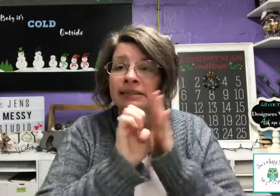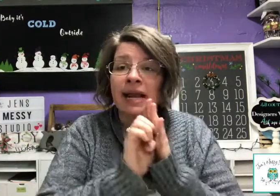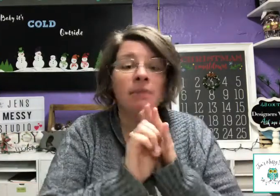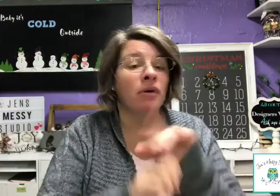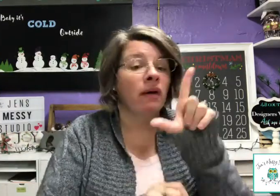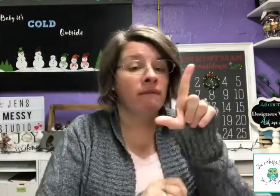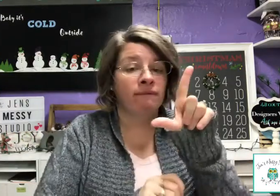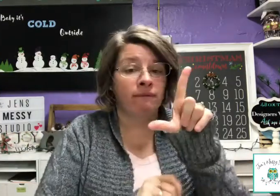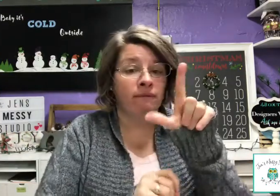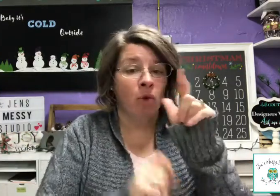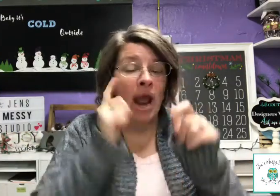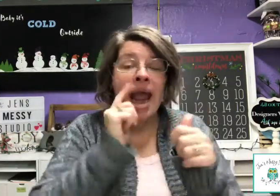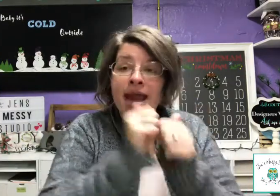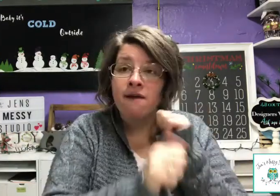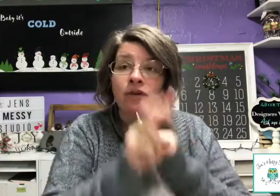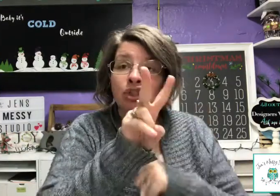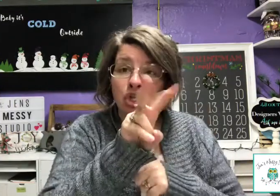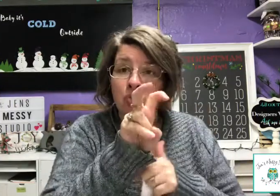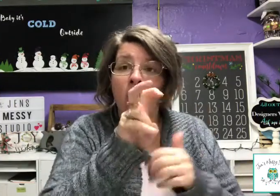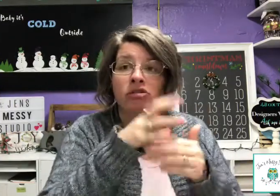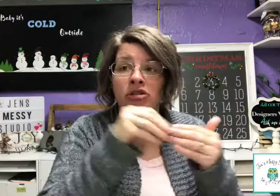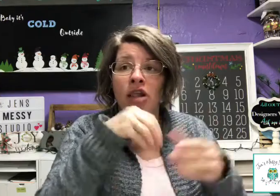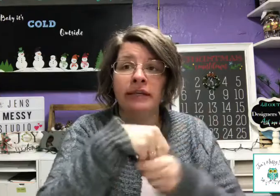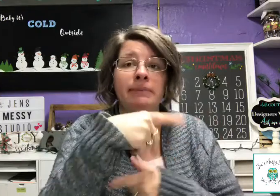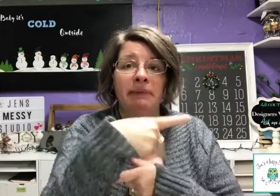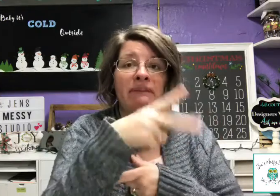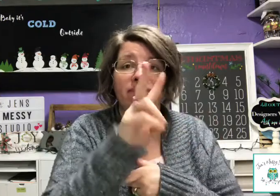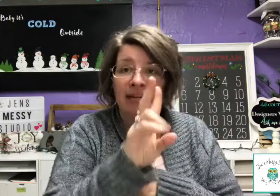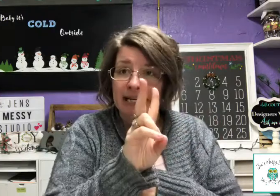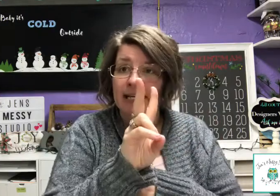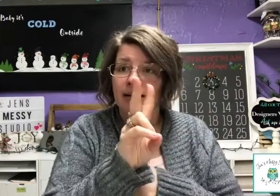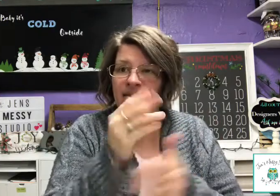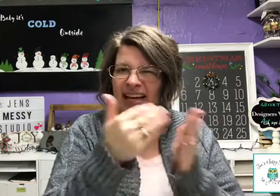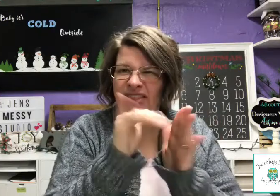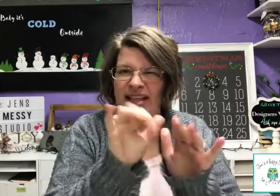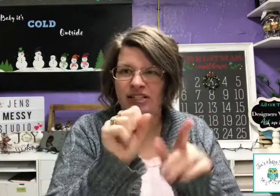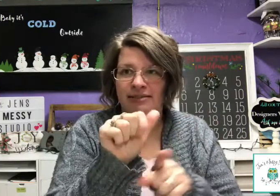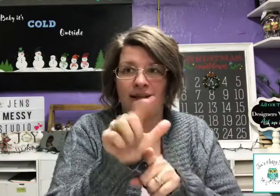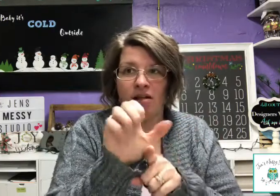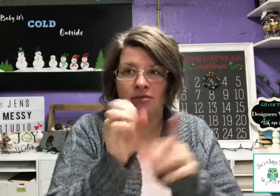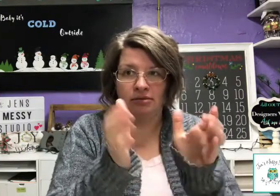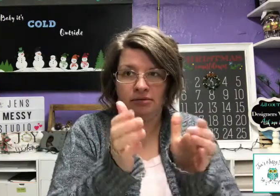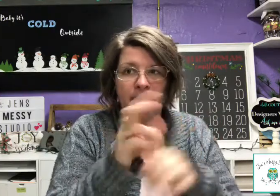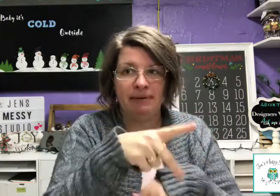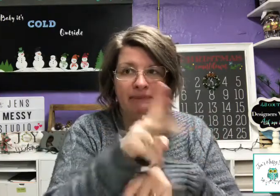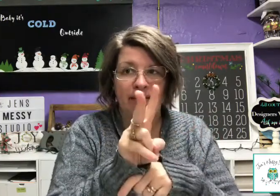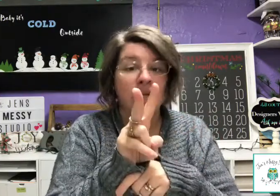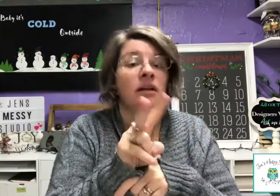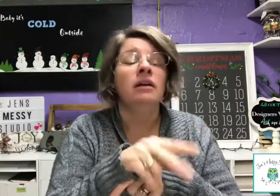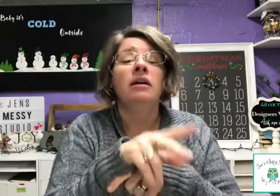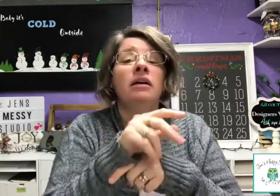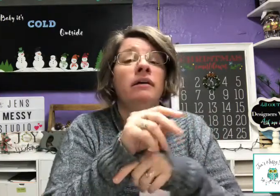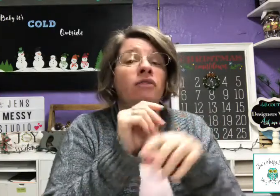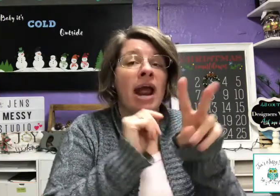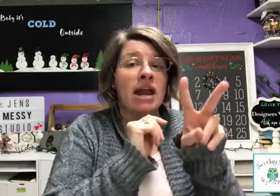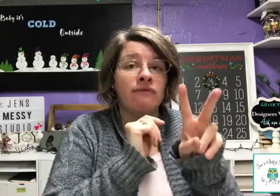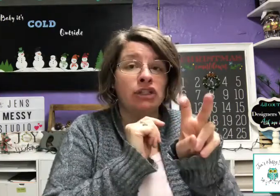example, for $8.200 in eBay, I guess that's just there, maybe. For $8